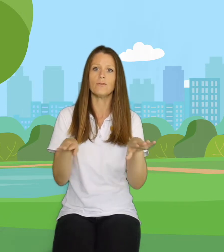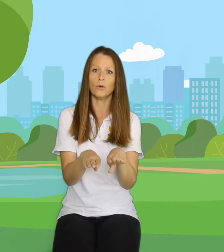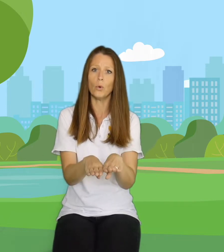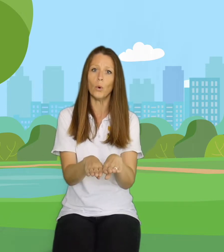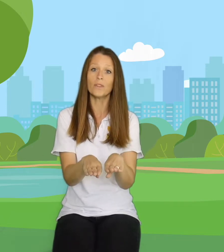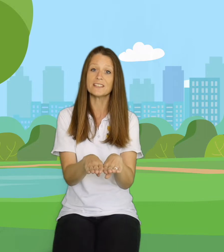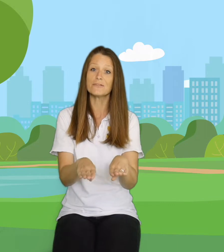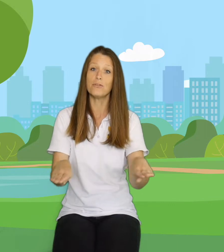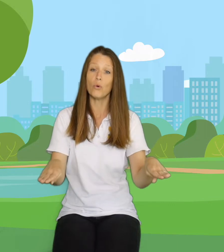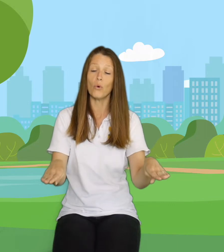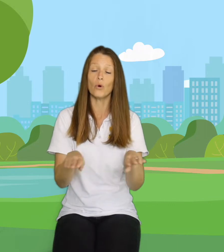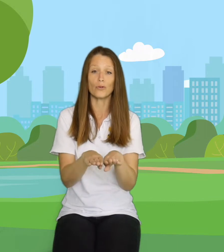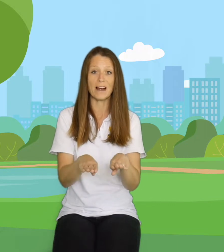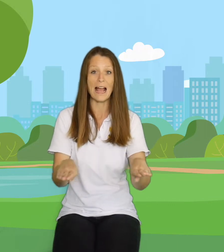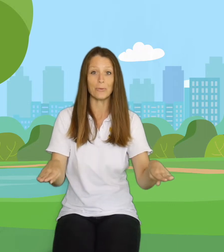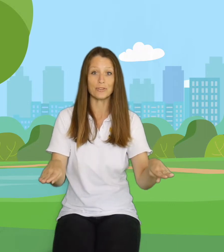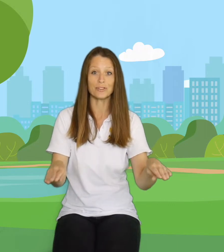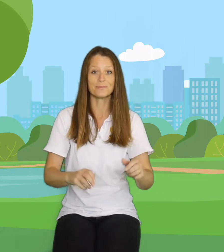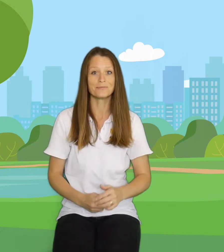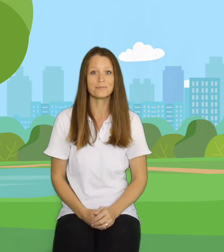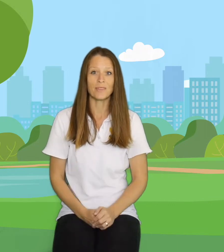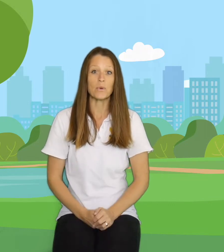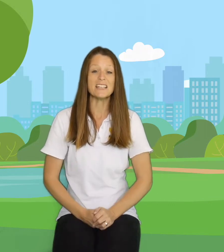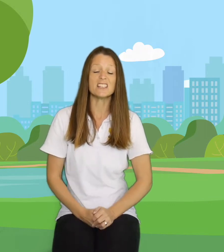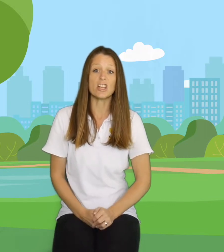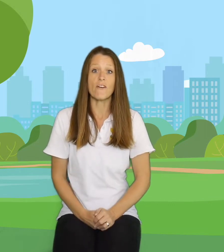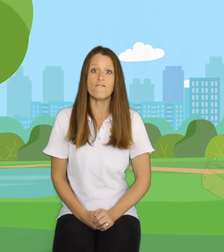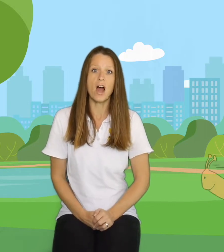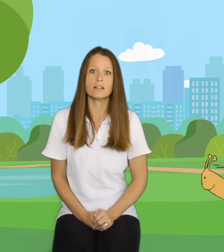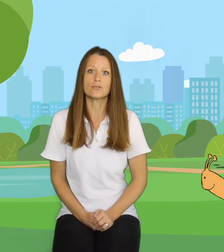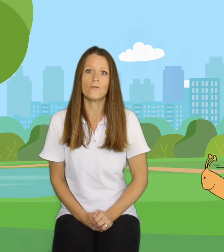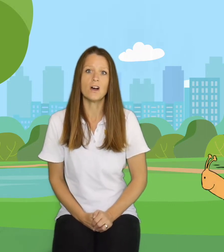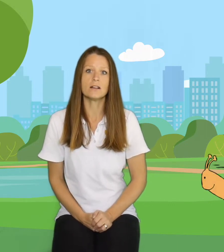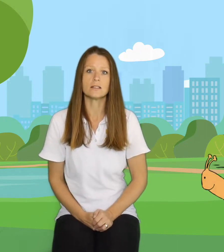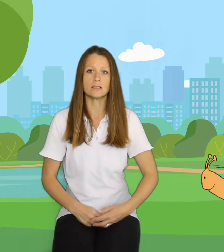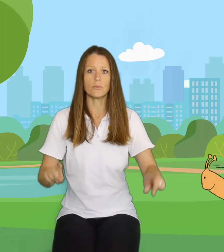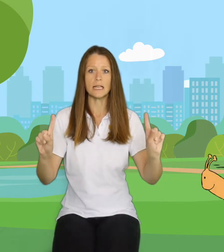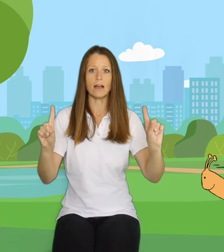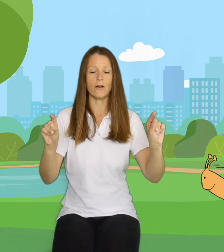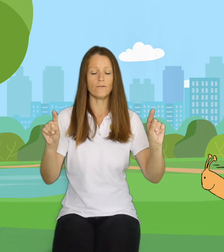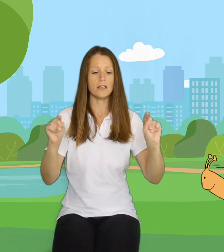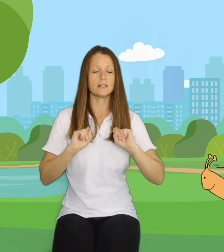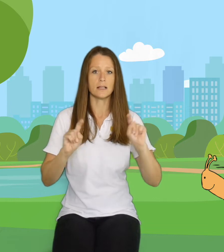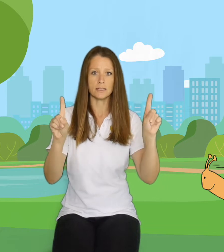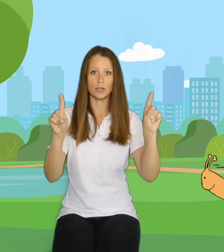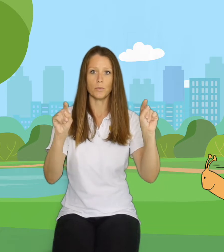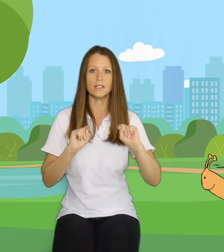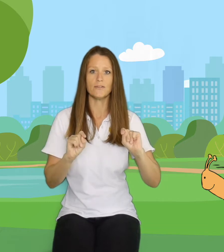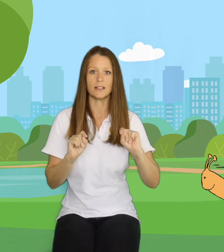floor. This is floor or ground. We're going to need the sign for Fast or Faster. So we're going to get our fingers like this, our two pointed fingers.